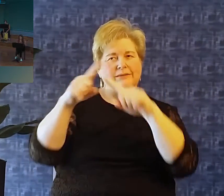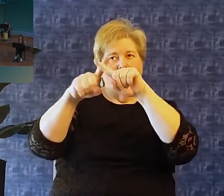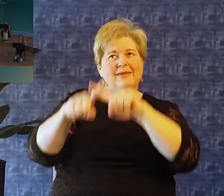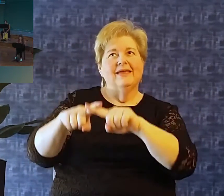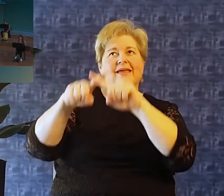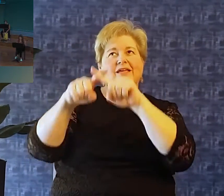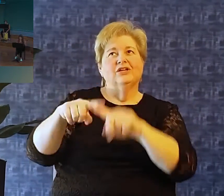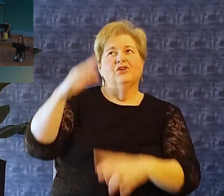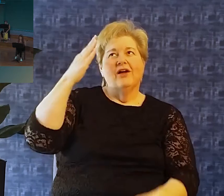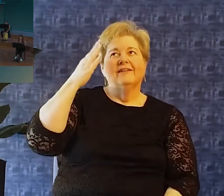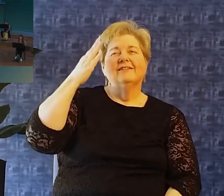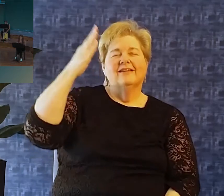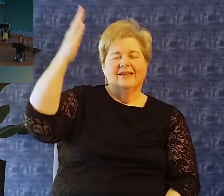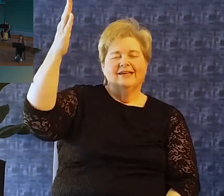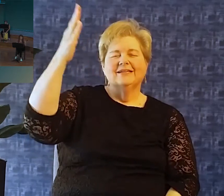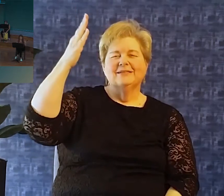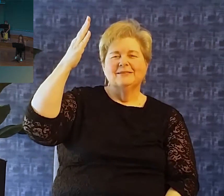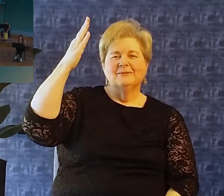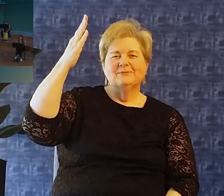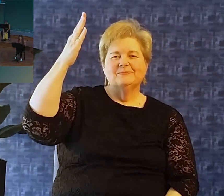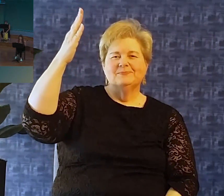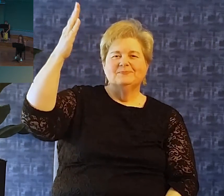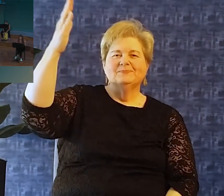holds within the veil